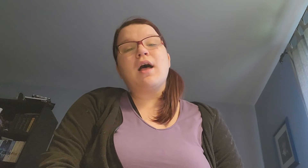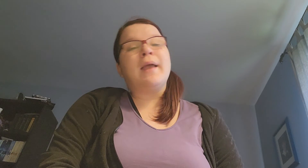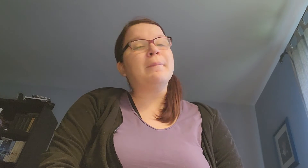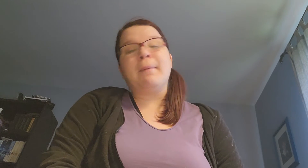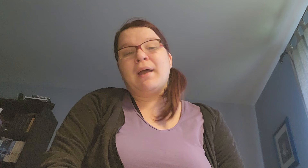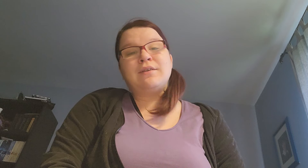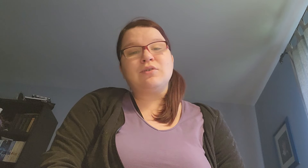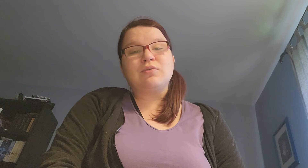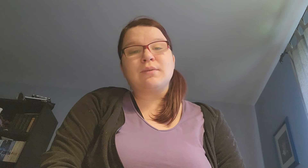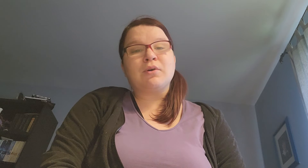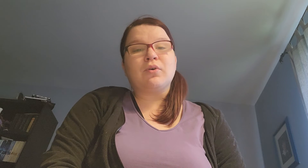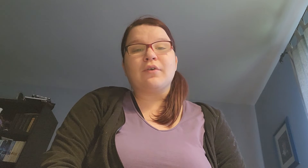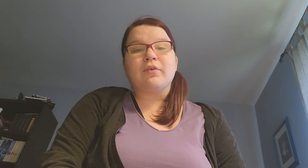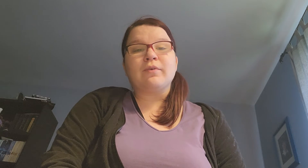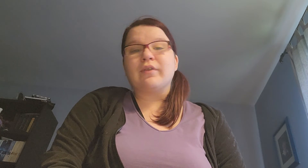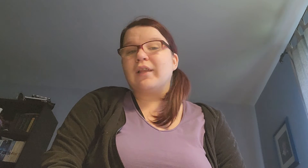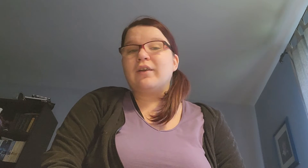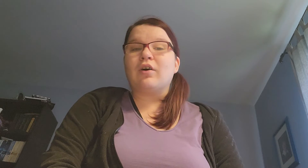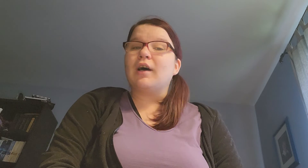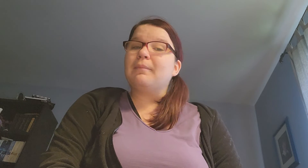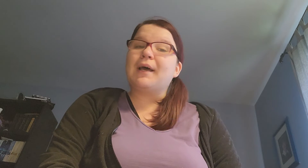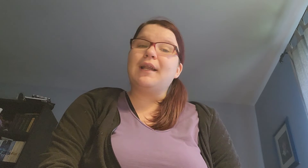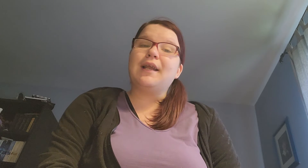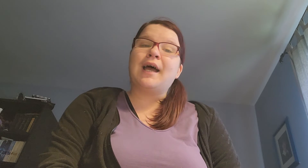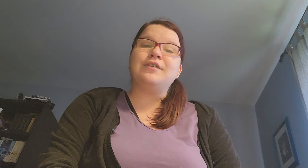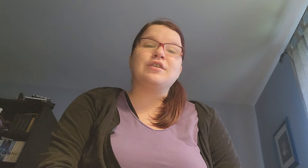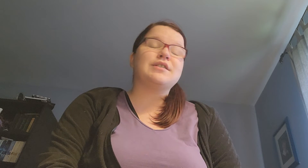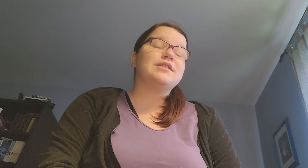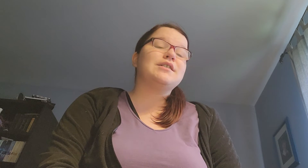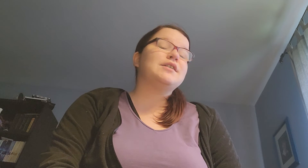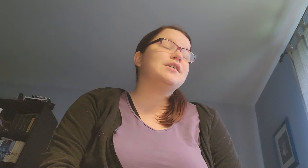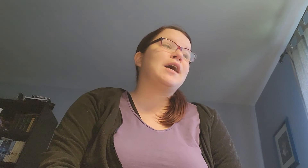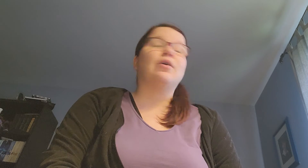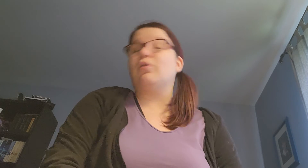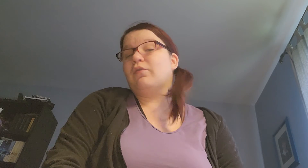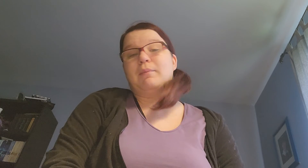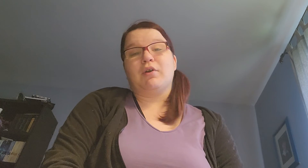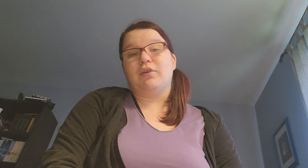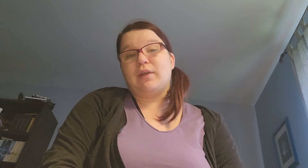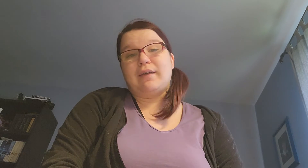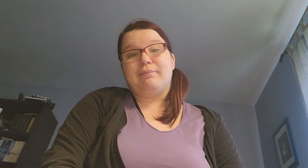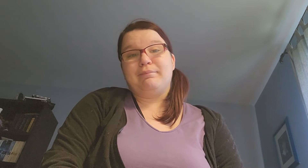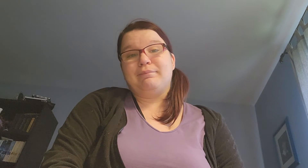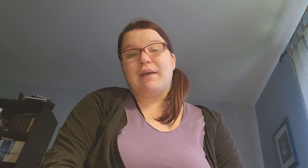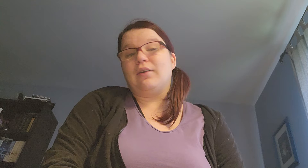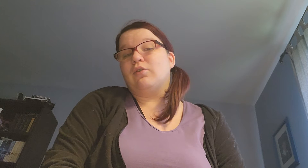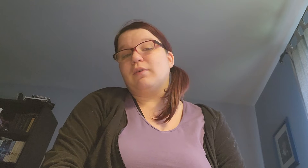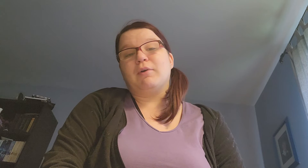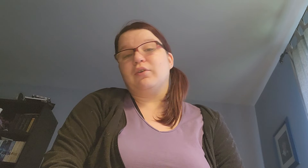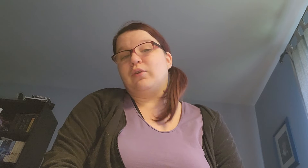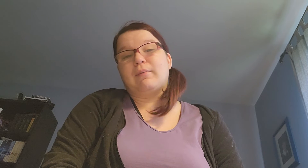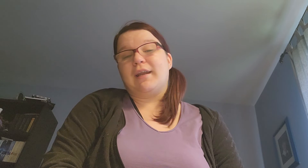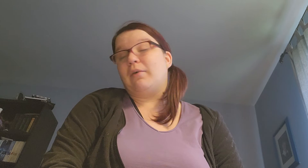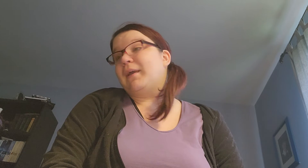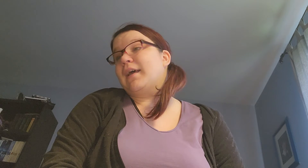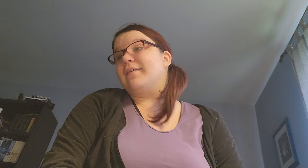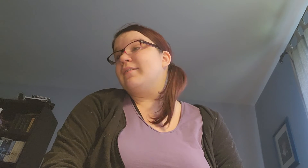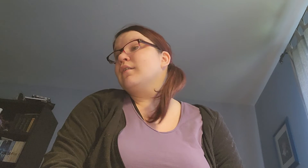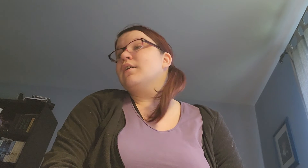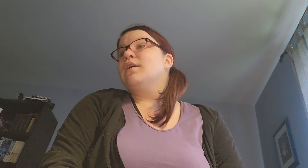I... I might do some more crossovers later on. But... I just... I don't know if I'm gonna do that. I don't know if I'm gonna do that right now. Because...